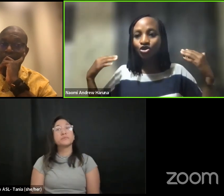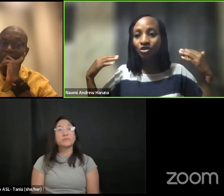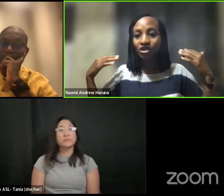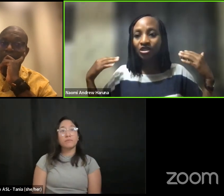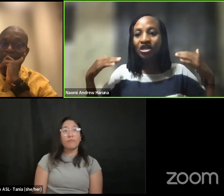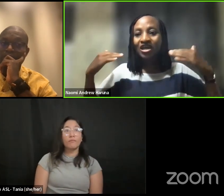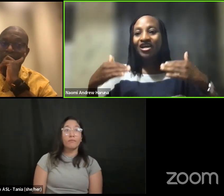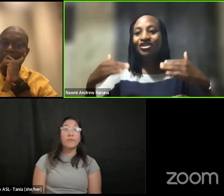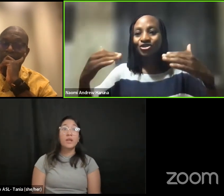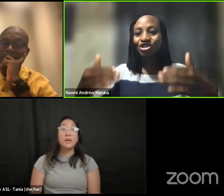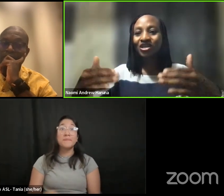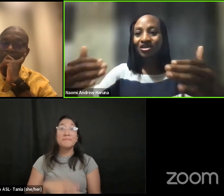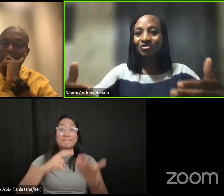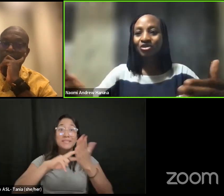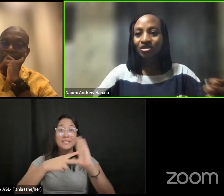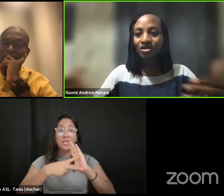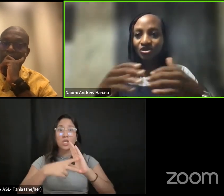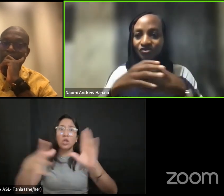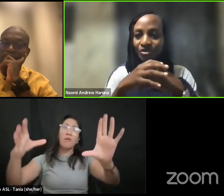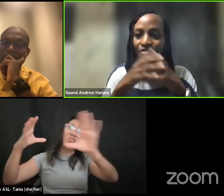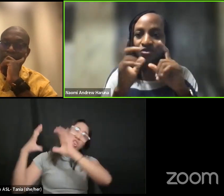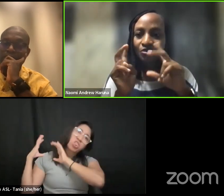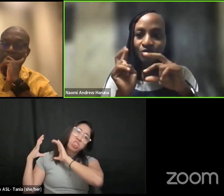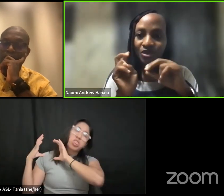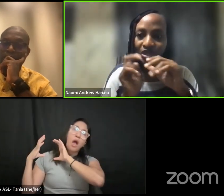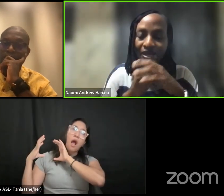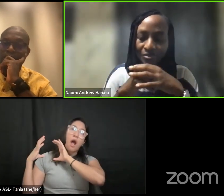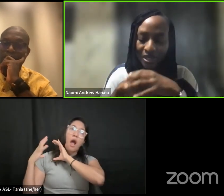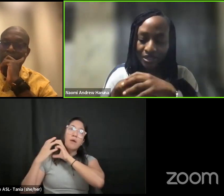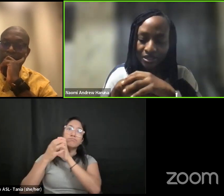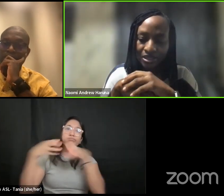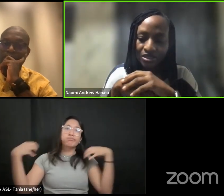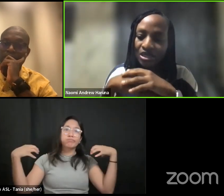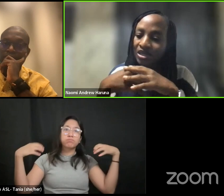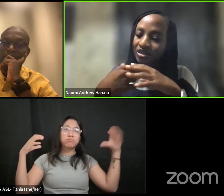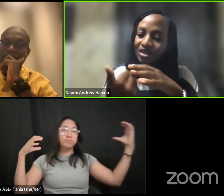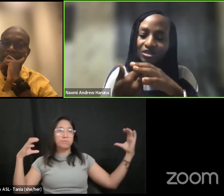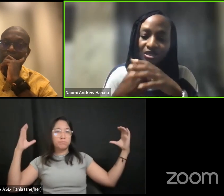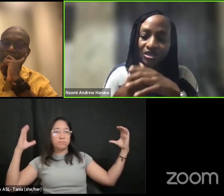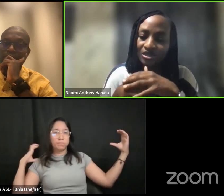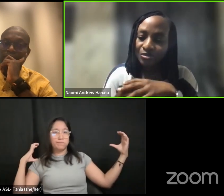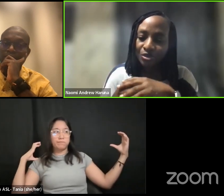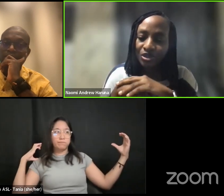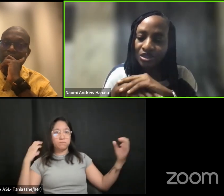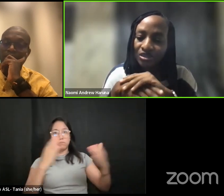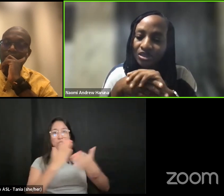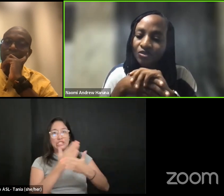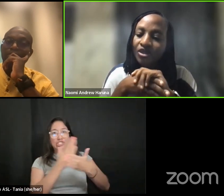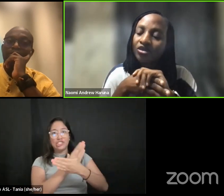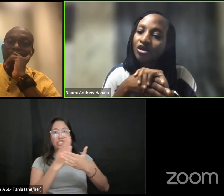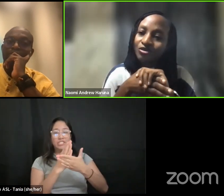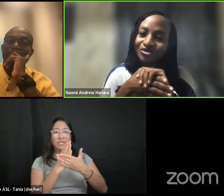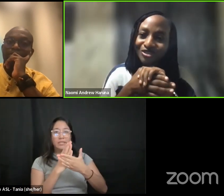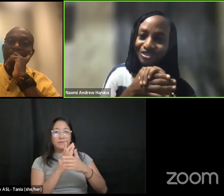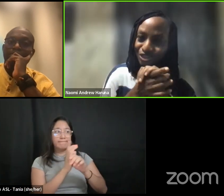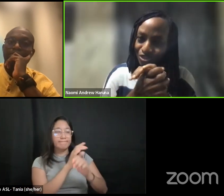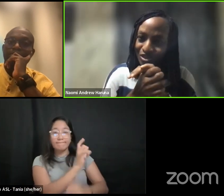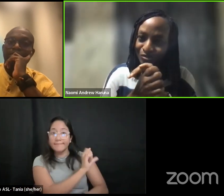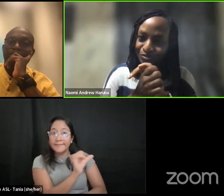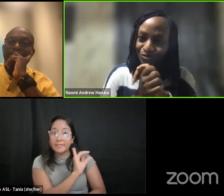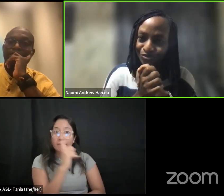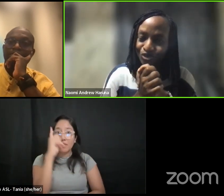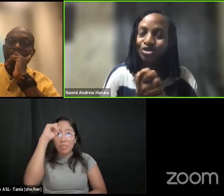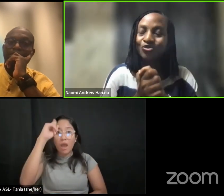off your shoulder and you share it amongst a lot of people with like-mindedness that is another important thing when it comes to